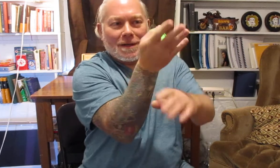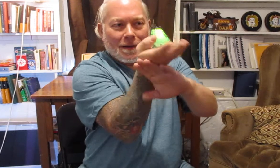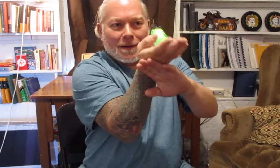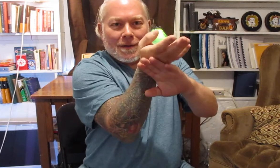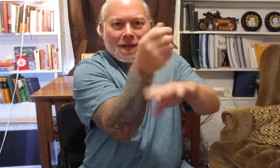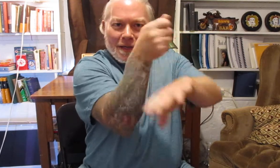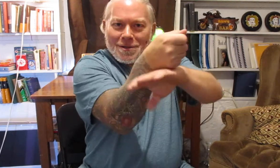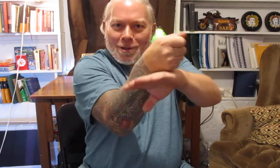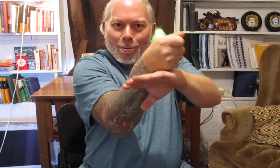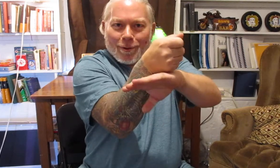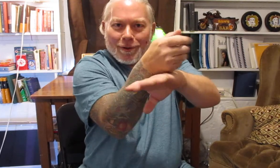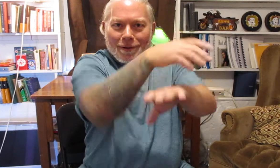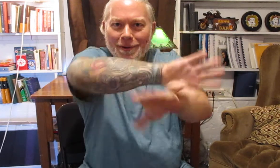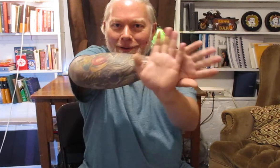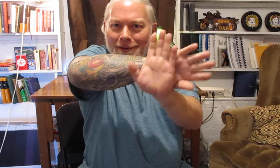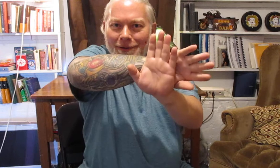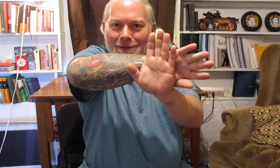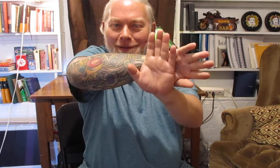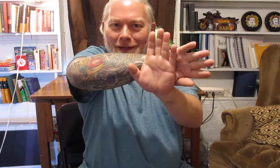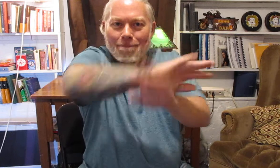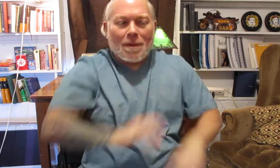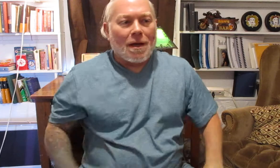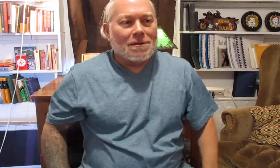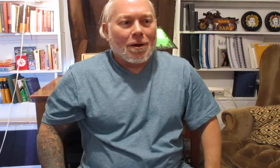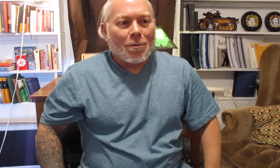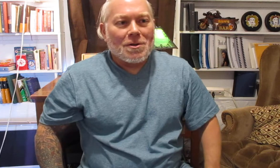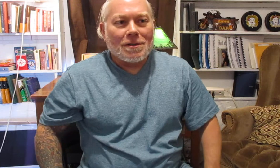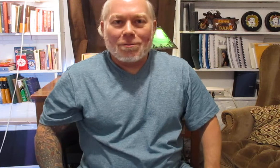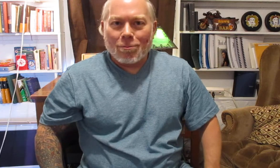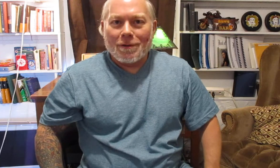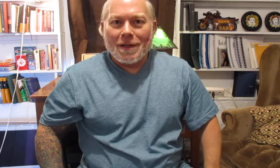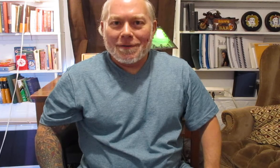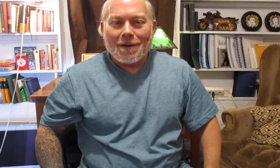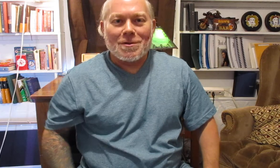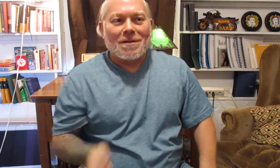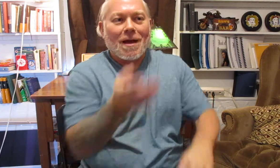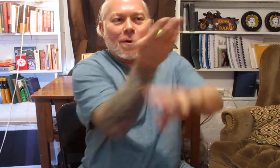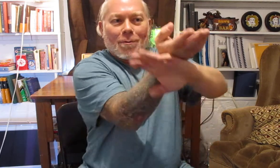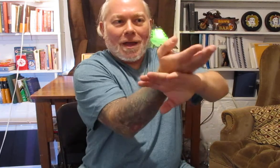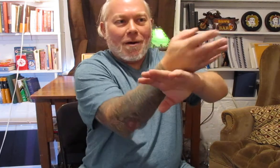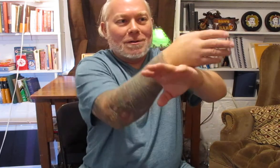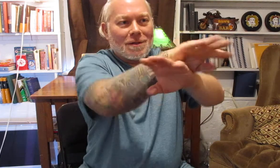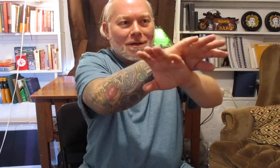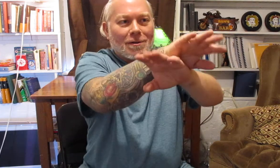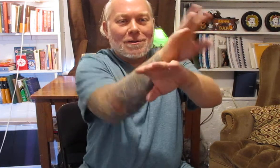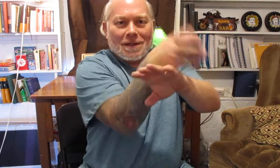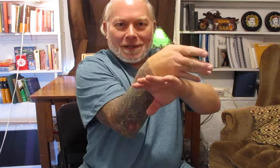to each tool see and so Wing Chun is really intelligent that way with how it's using these